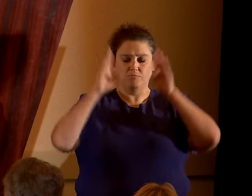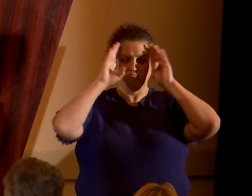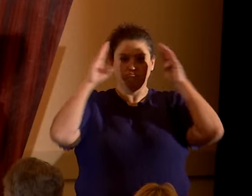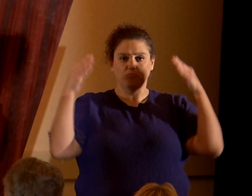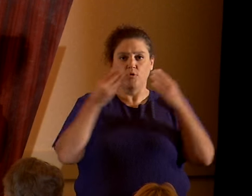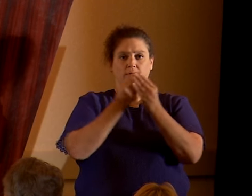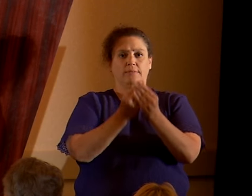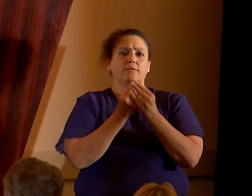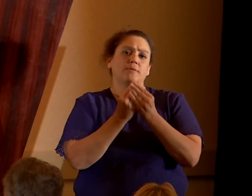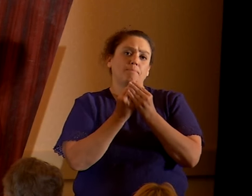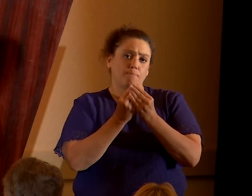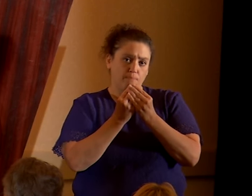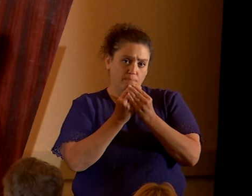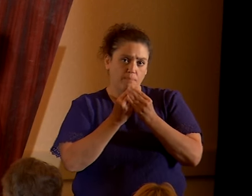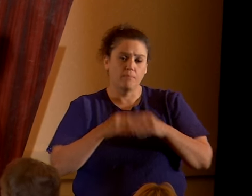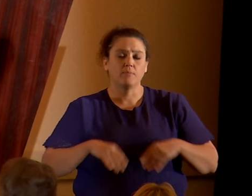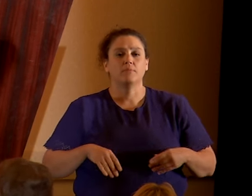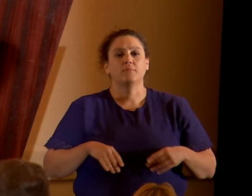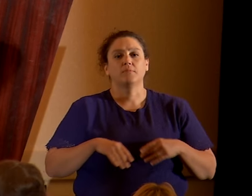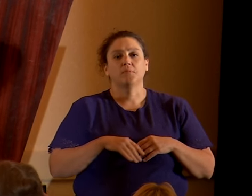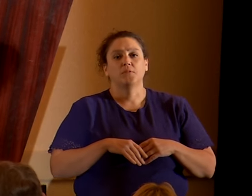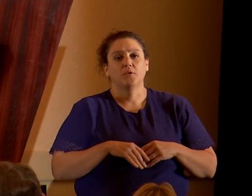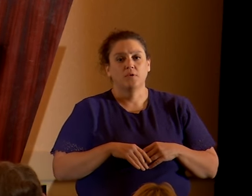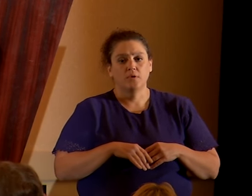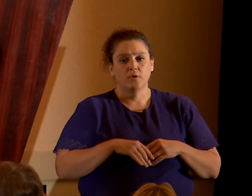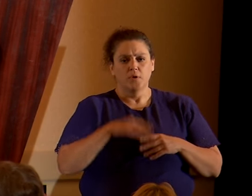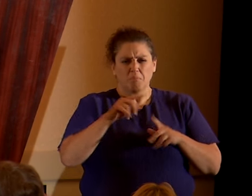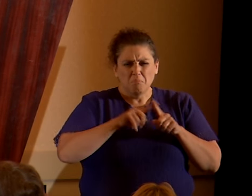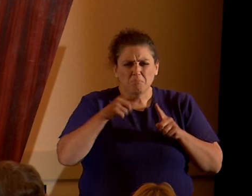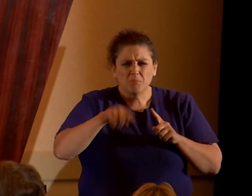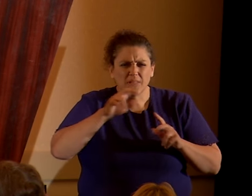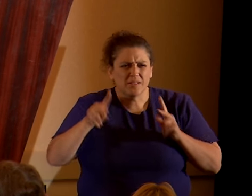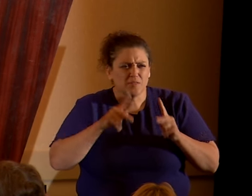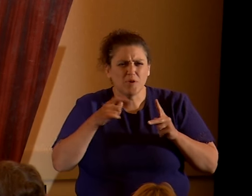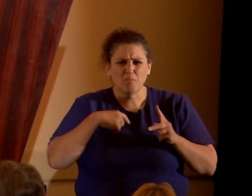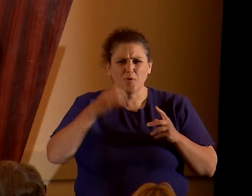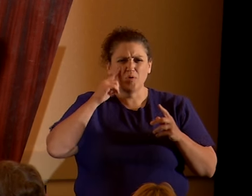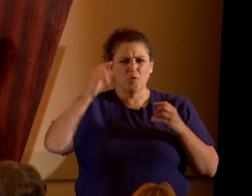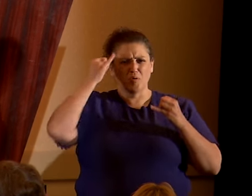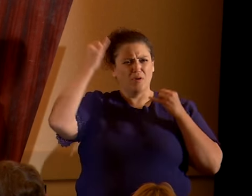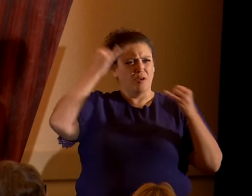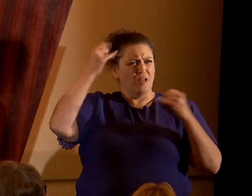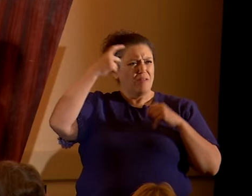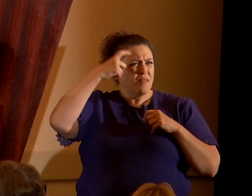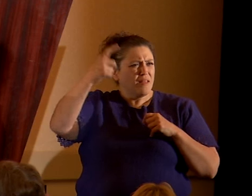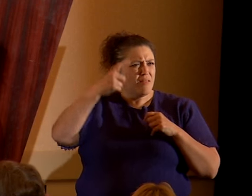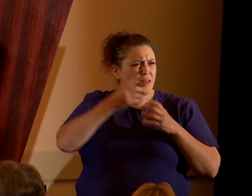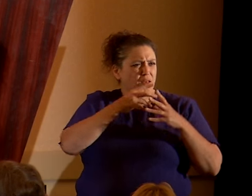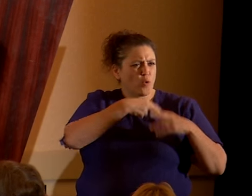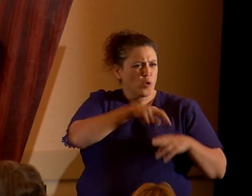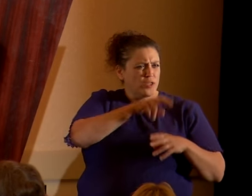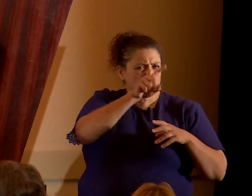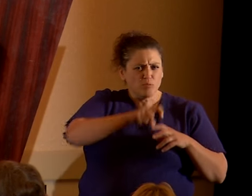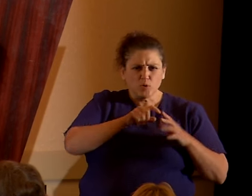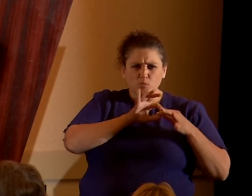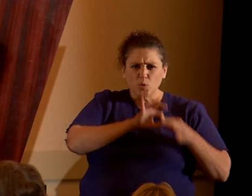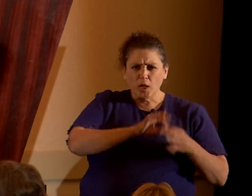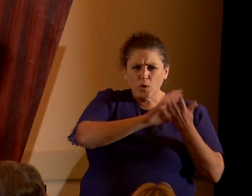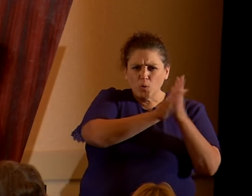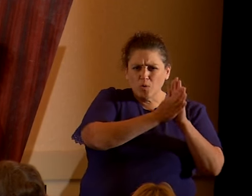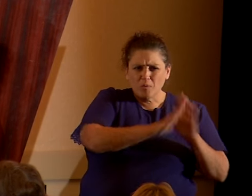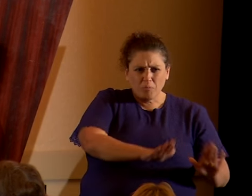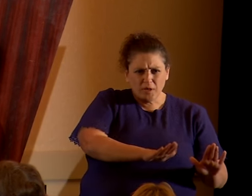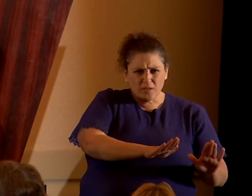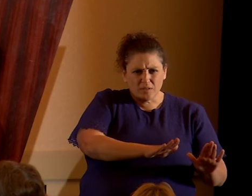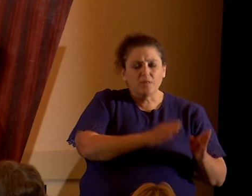But I could be one of these delusional people who think that there is no compulsion religion in Islam is religion of peace. Which brings me to the second